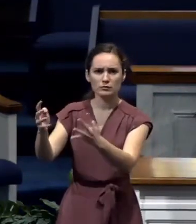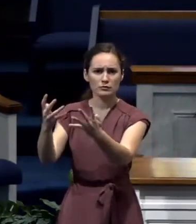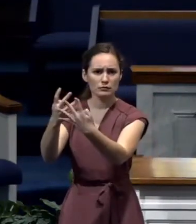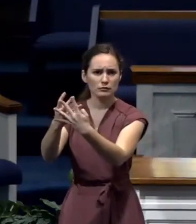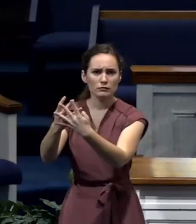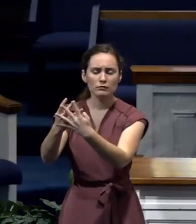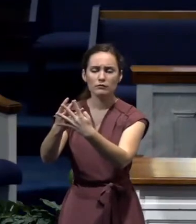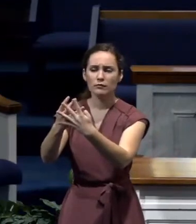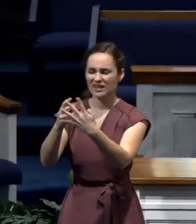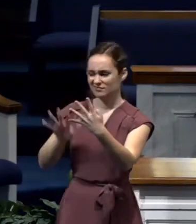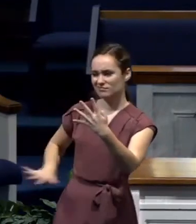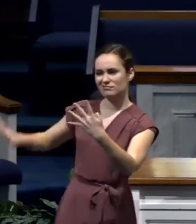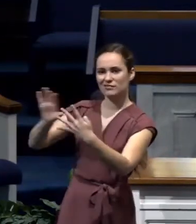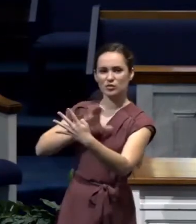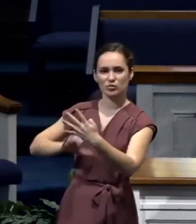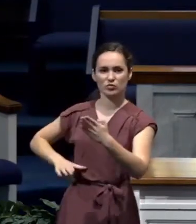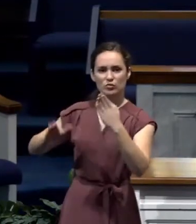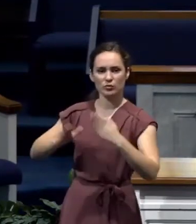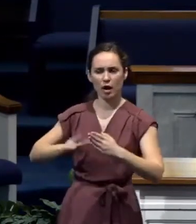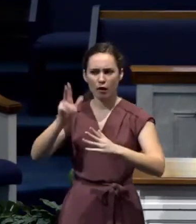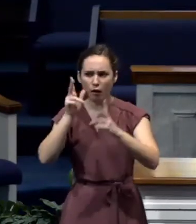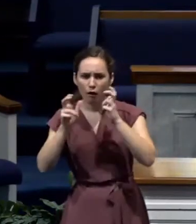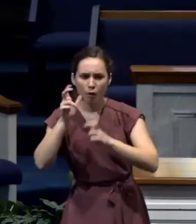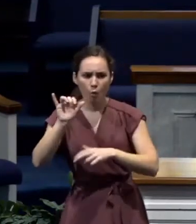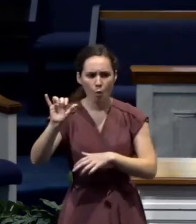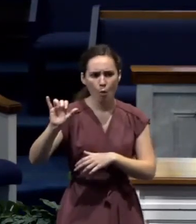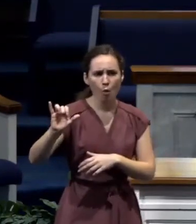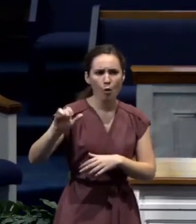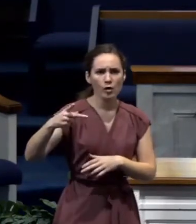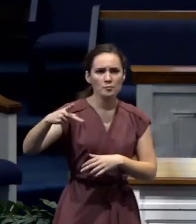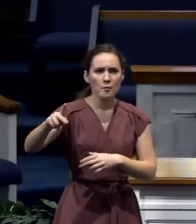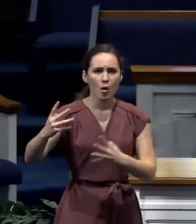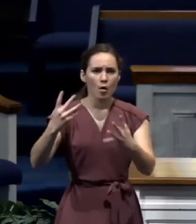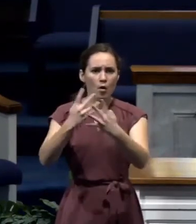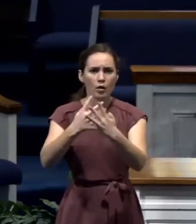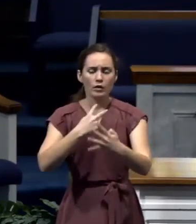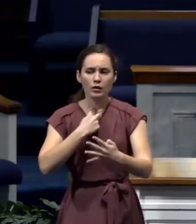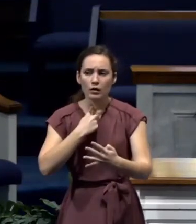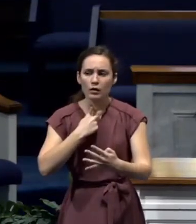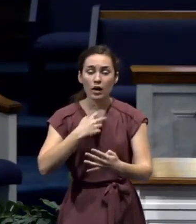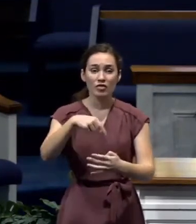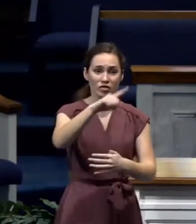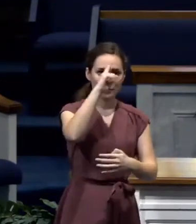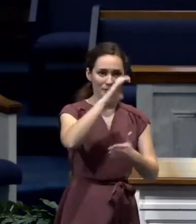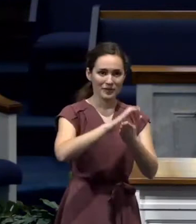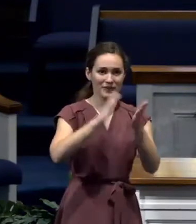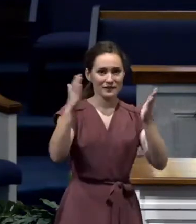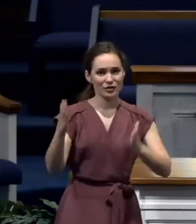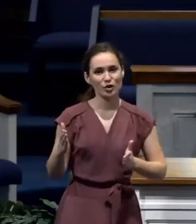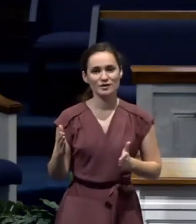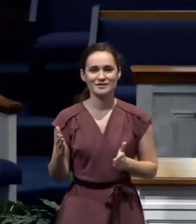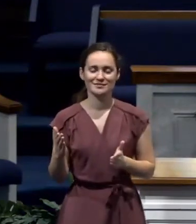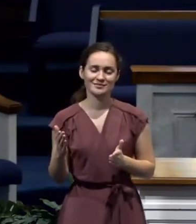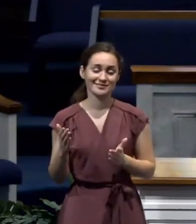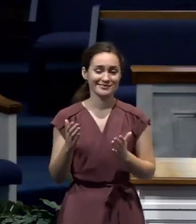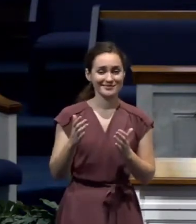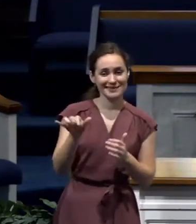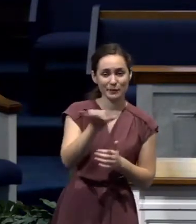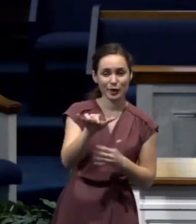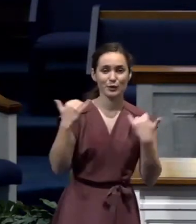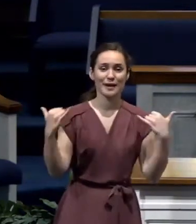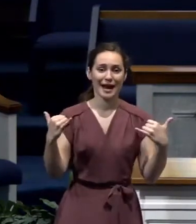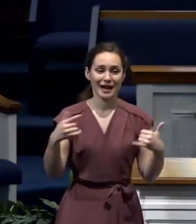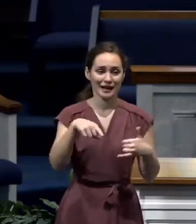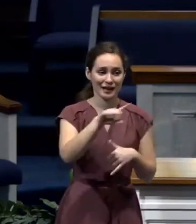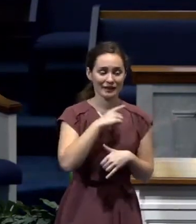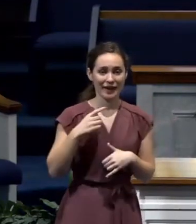matter in other places. And a lot of those believers are kind of like believers today. They were a bit intimidated or fearful to